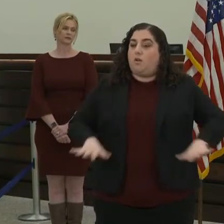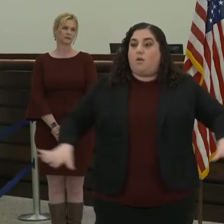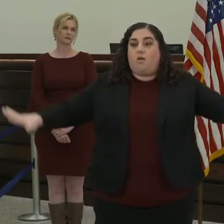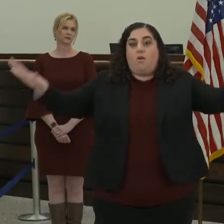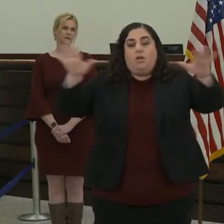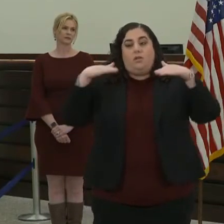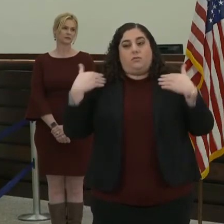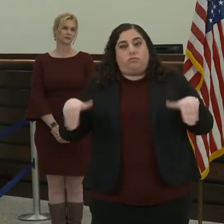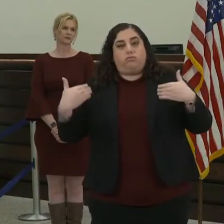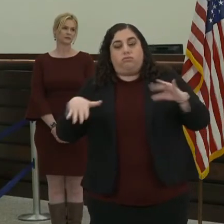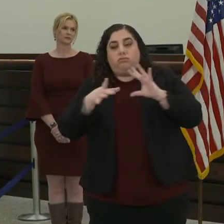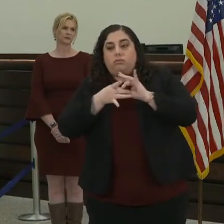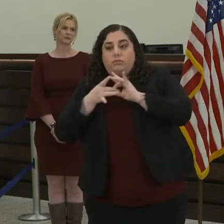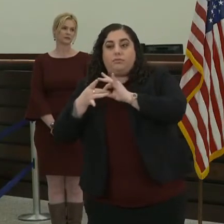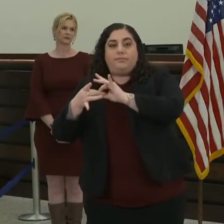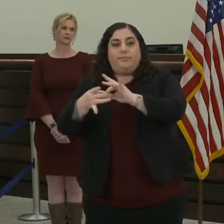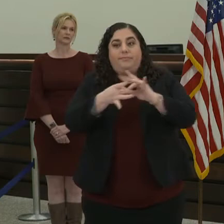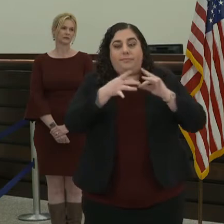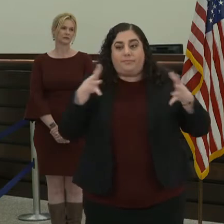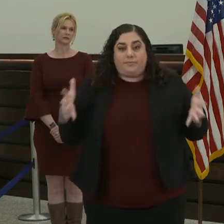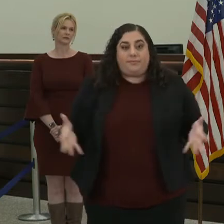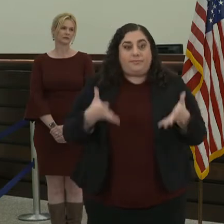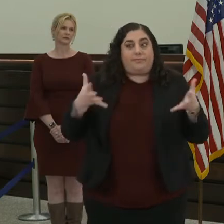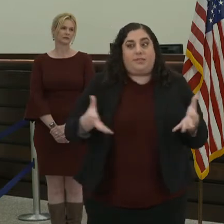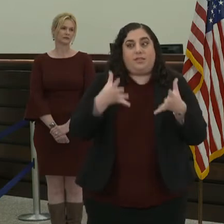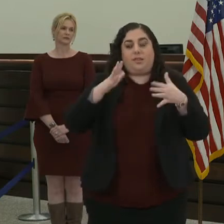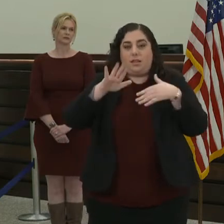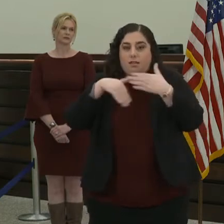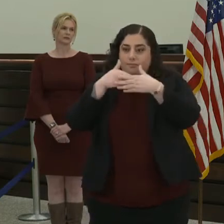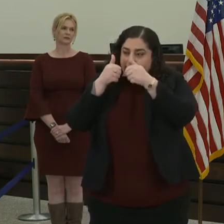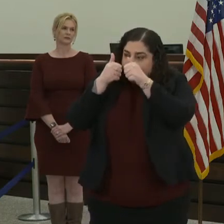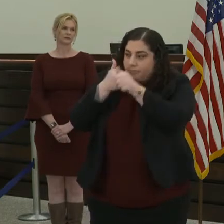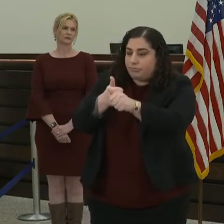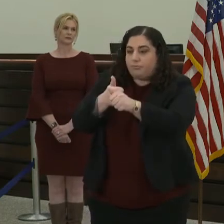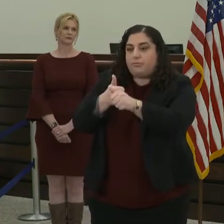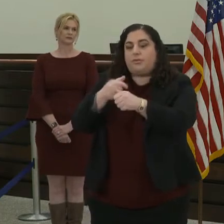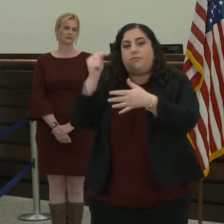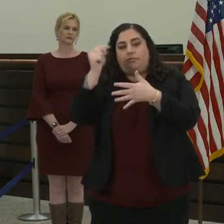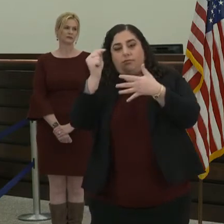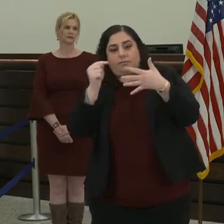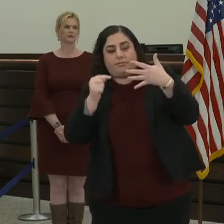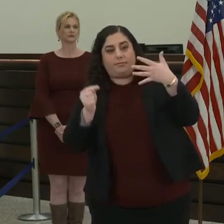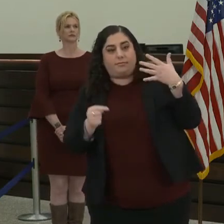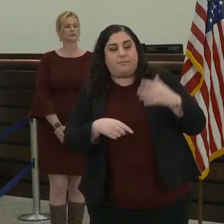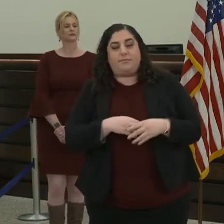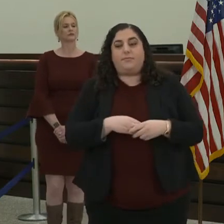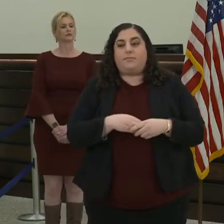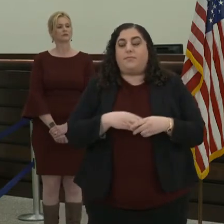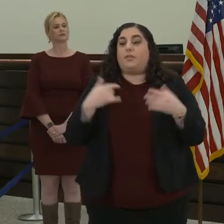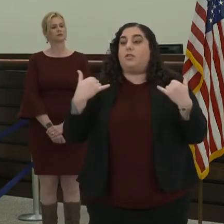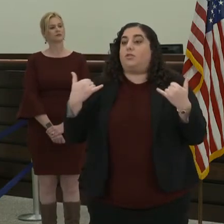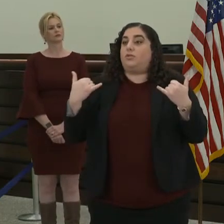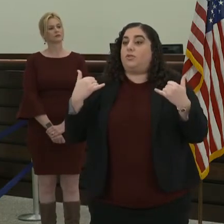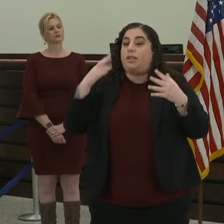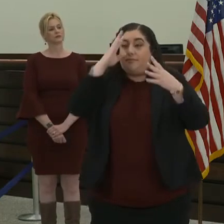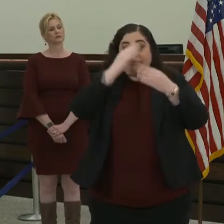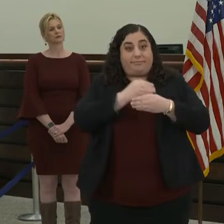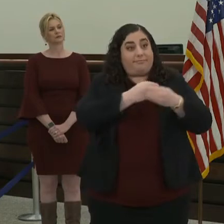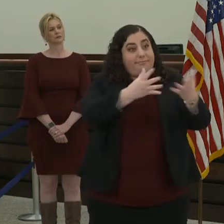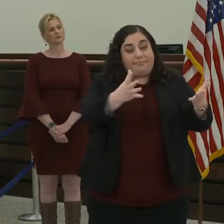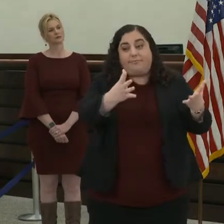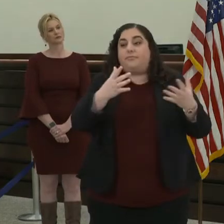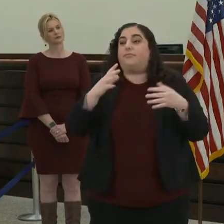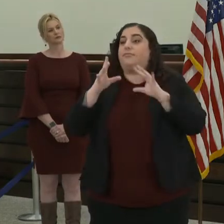encouragement, and their compliance. Today I'd like to update on a few items. The first is related to San Diego's